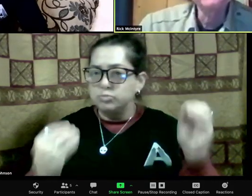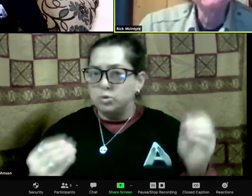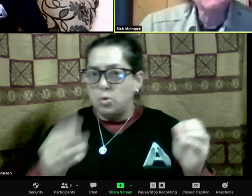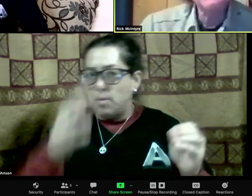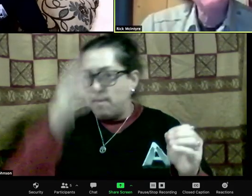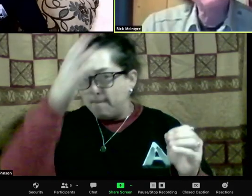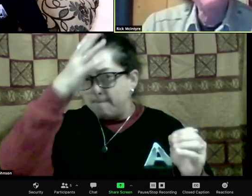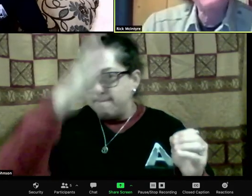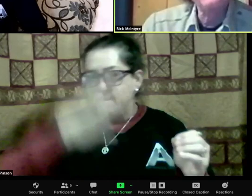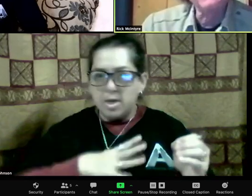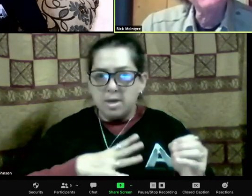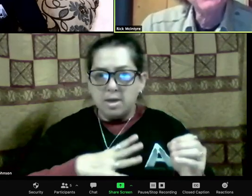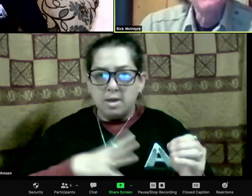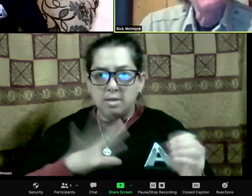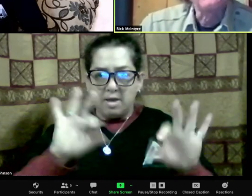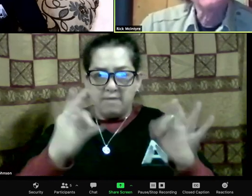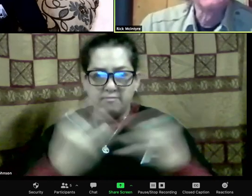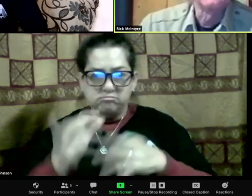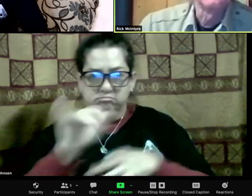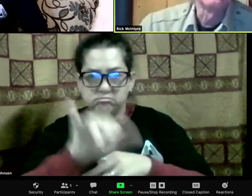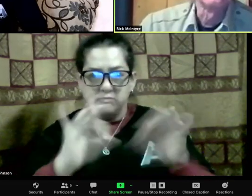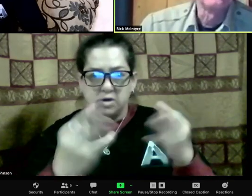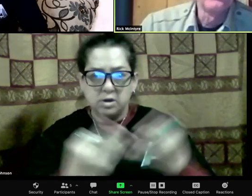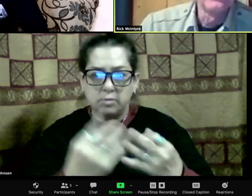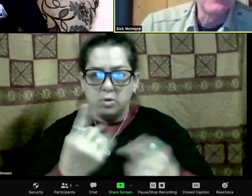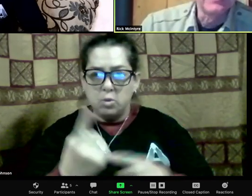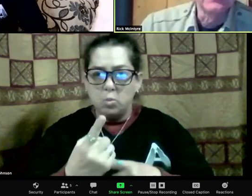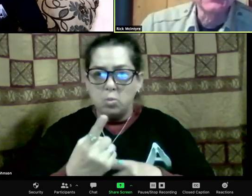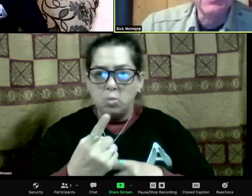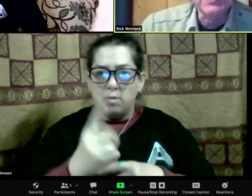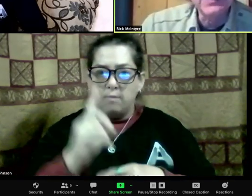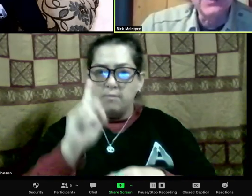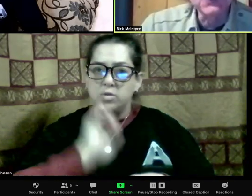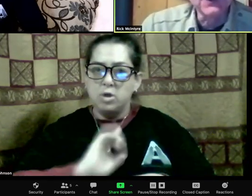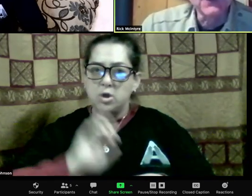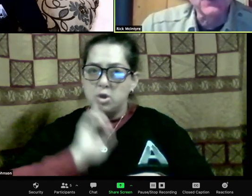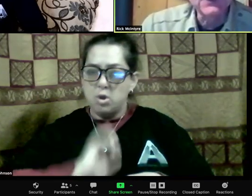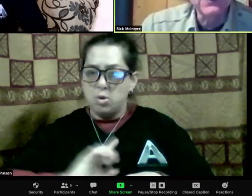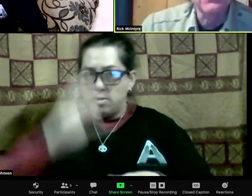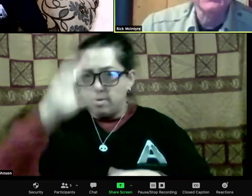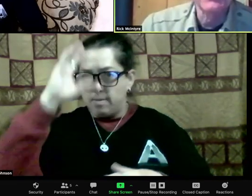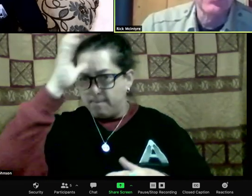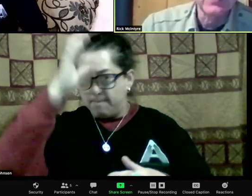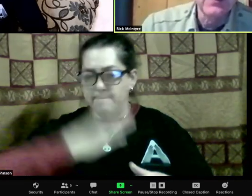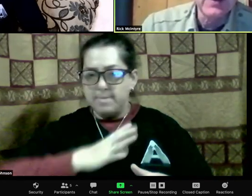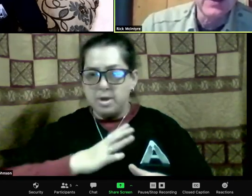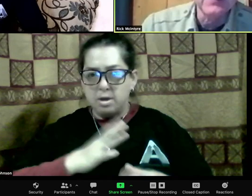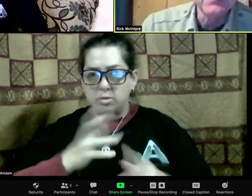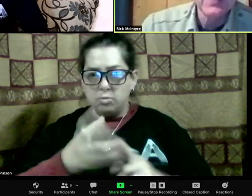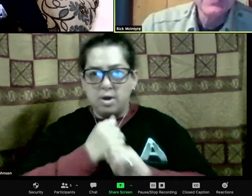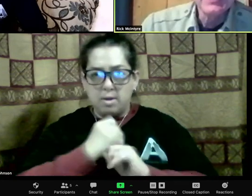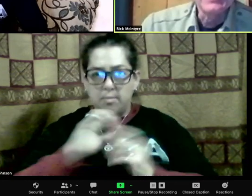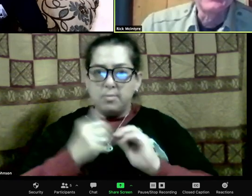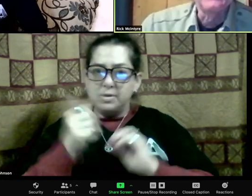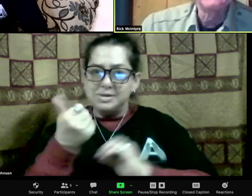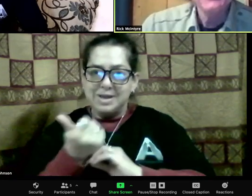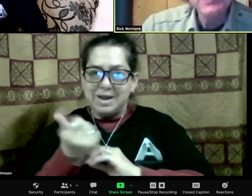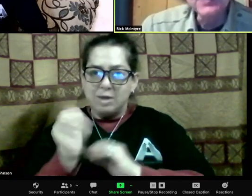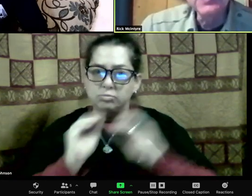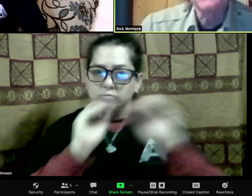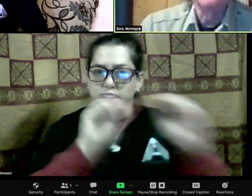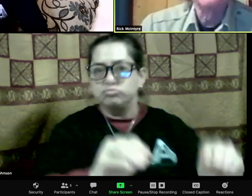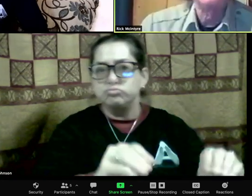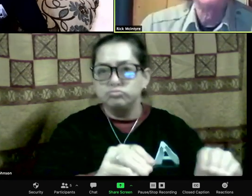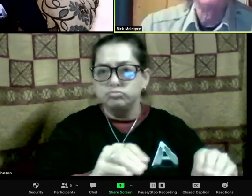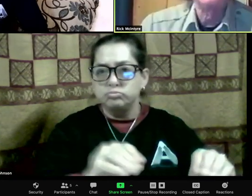captured in Canada with her mother, number nine. And the two of them were put in the Rose Creek pen on